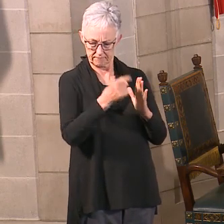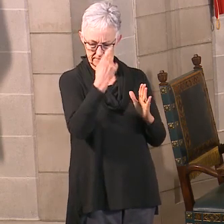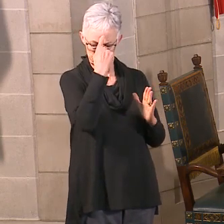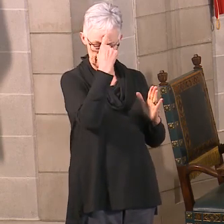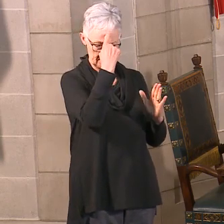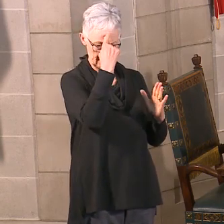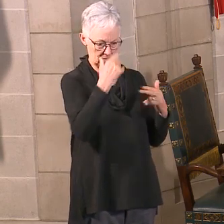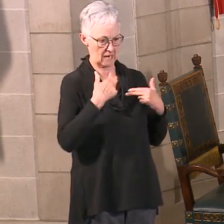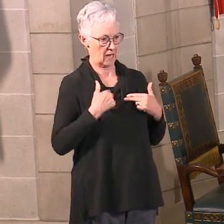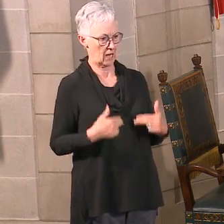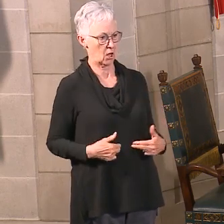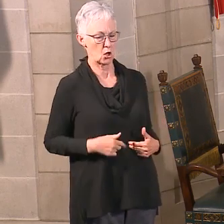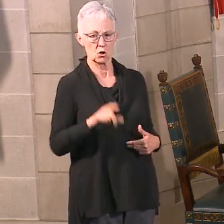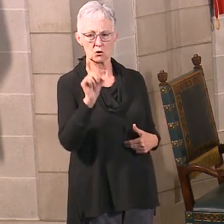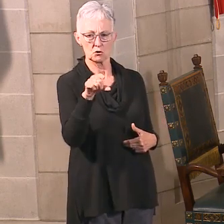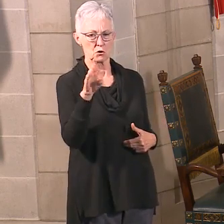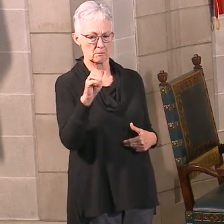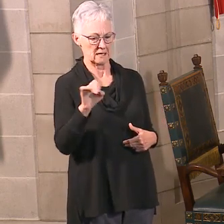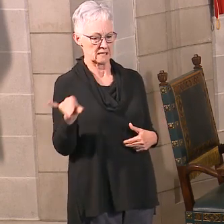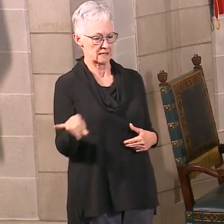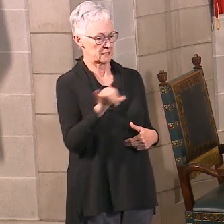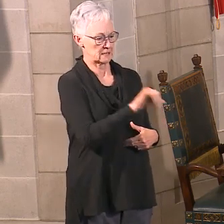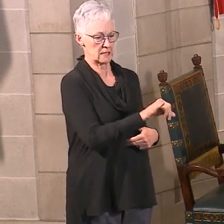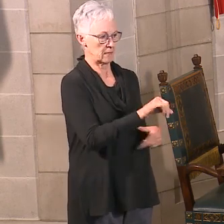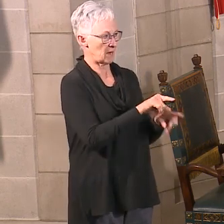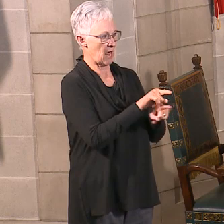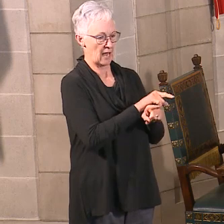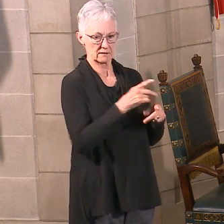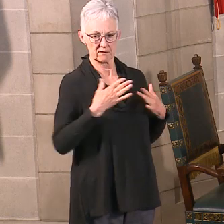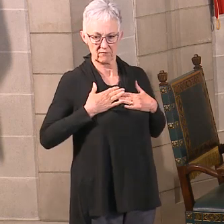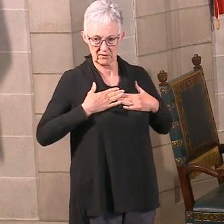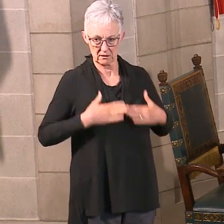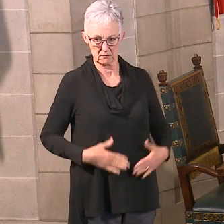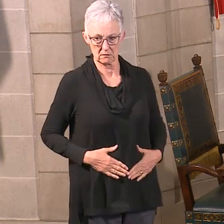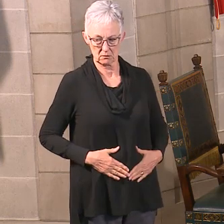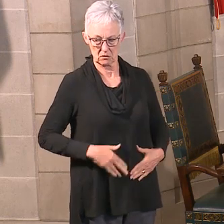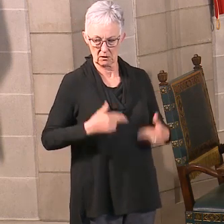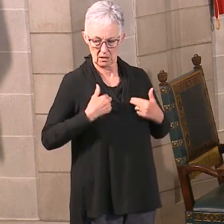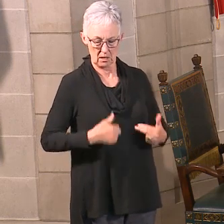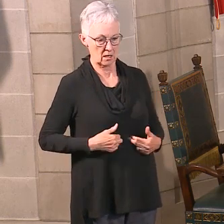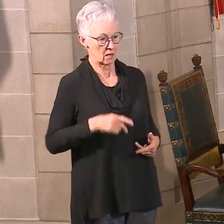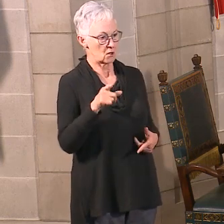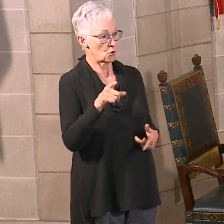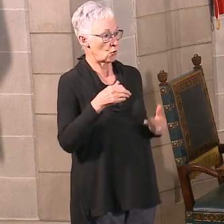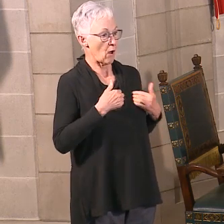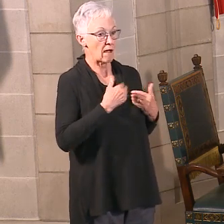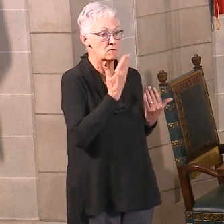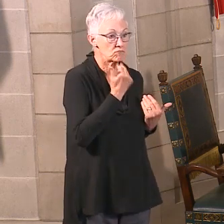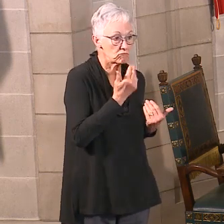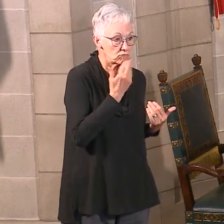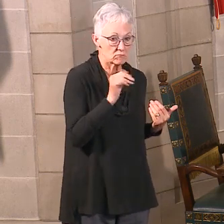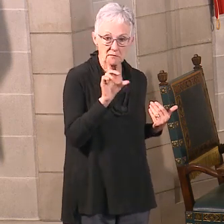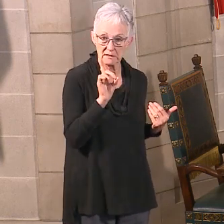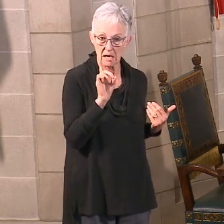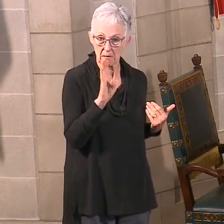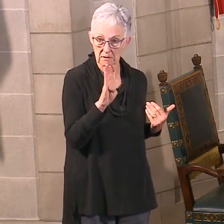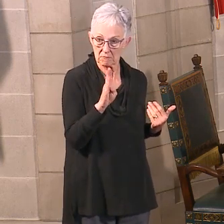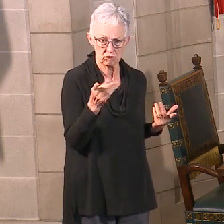health should be treated just the same as physical health. If you had a chronic condition like diabetes, you'd go to the doctor.